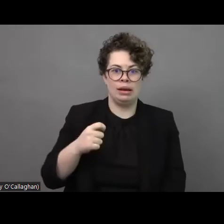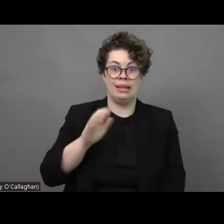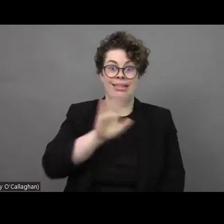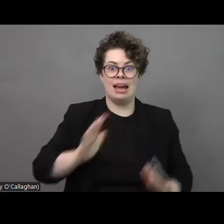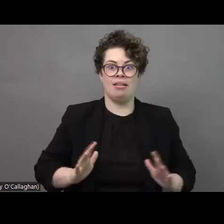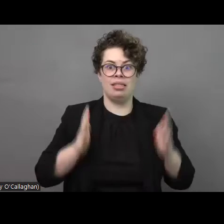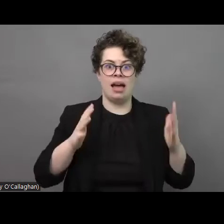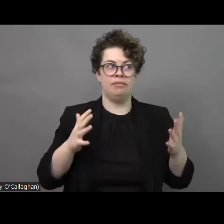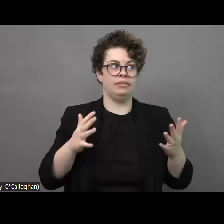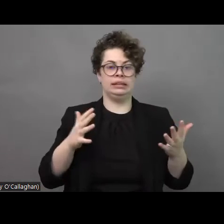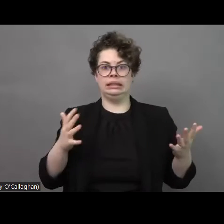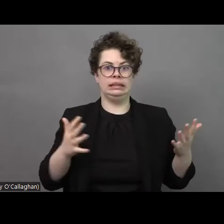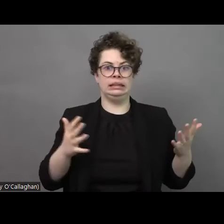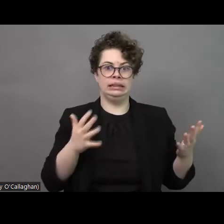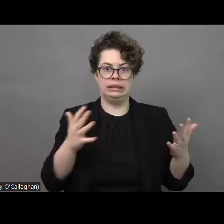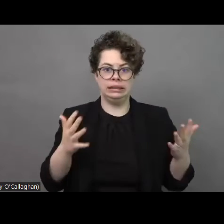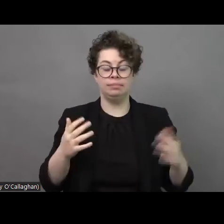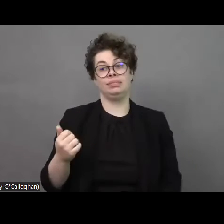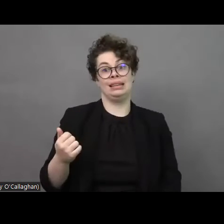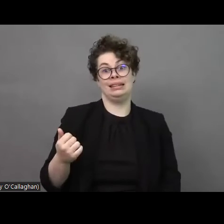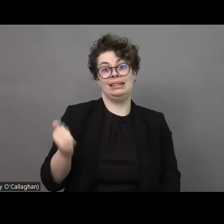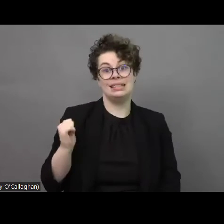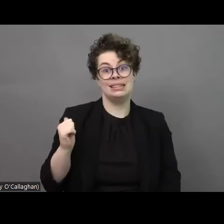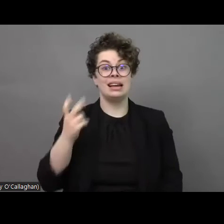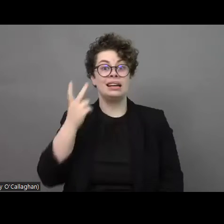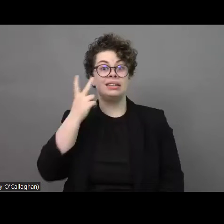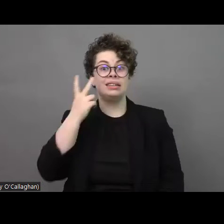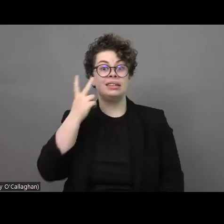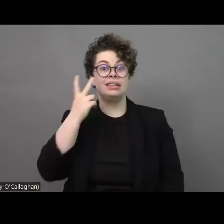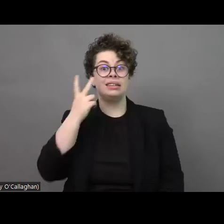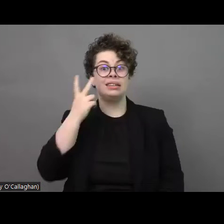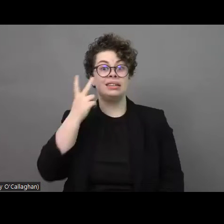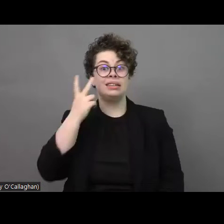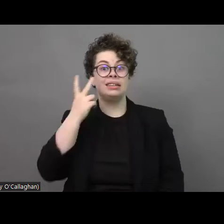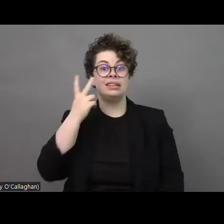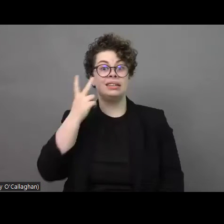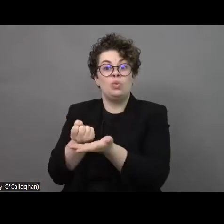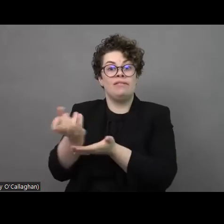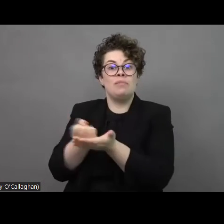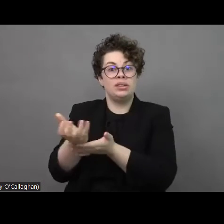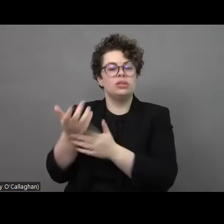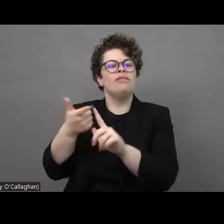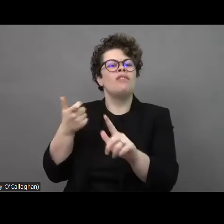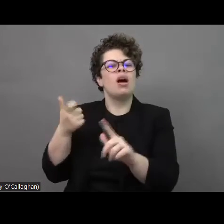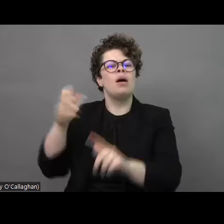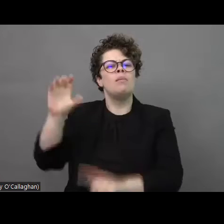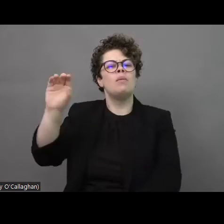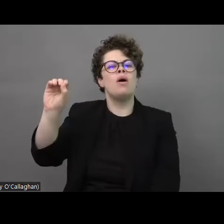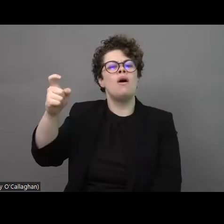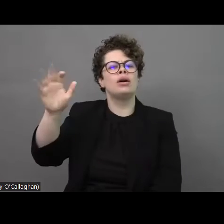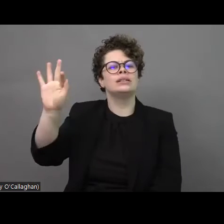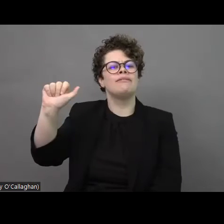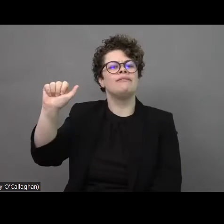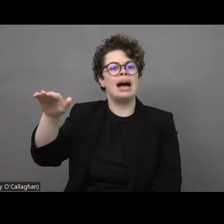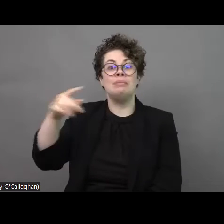As recently as yesterday, we saw new reports emerging from sources such as Oxfam that say